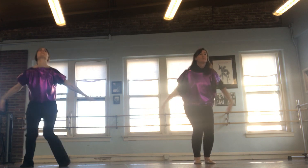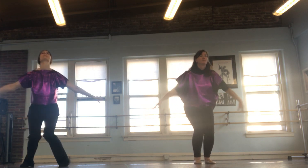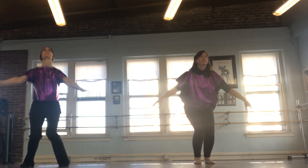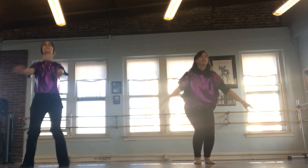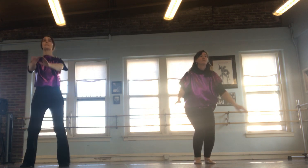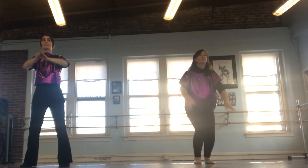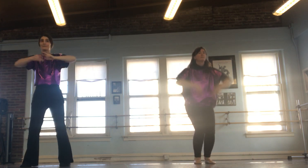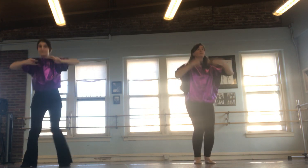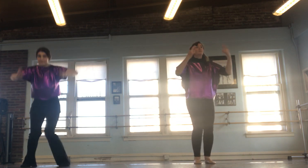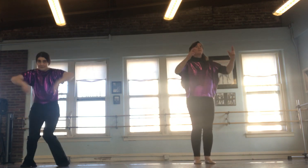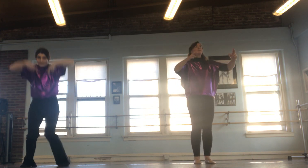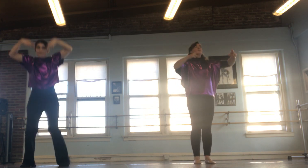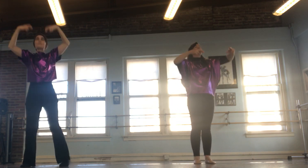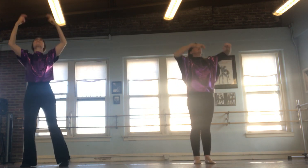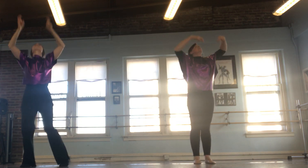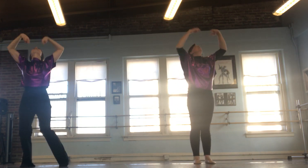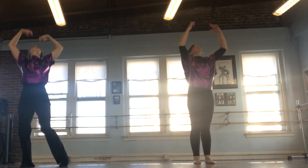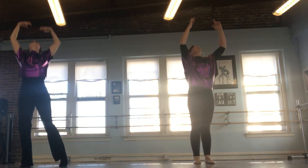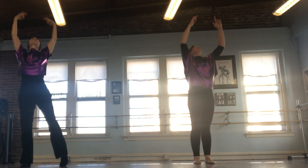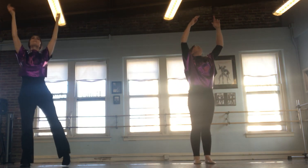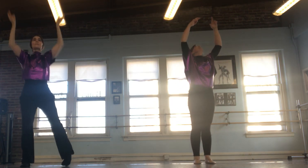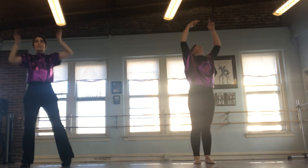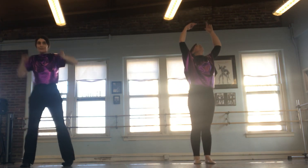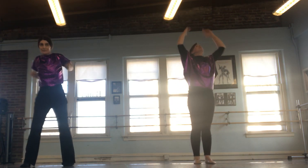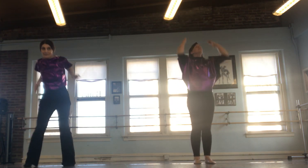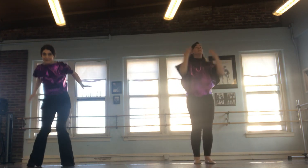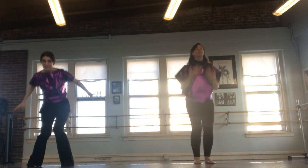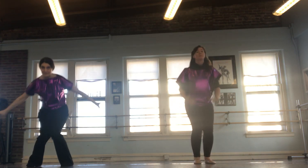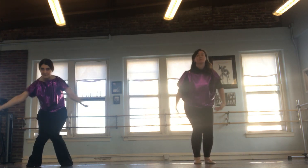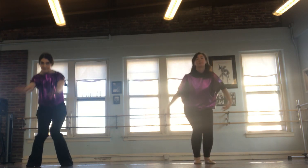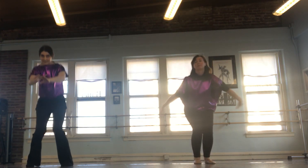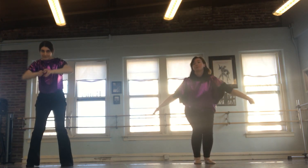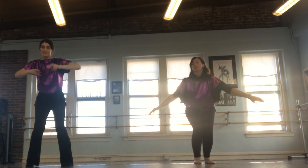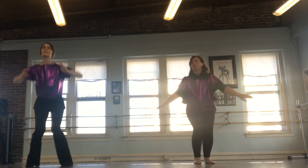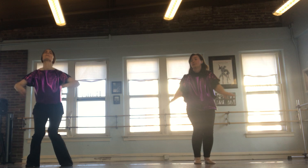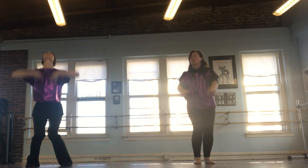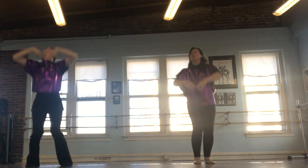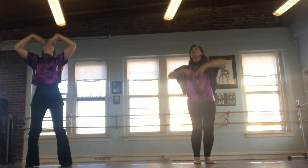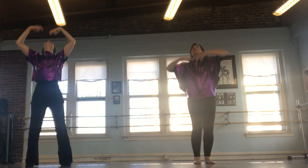the earth rejoice, let all the earth rejoice.